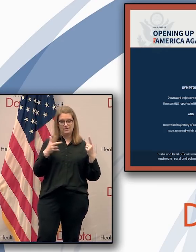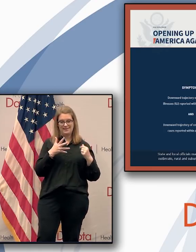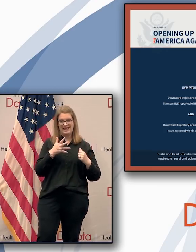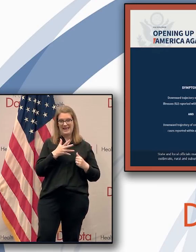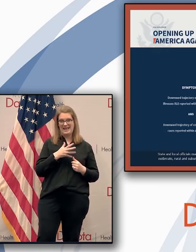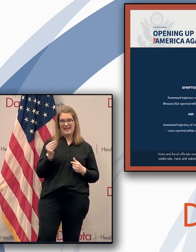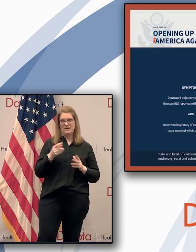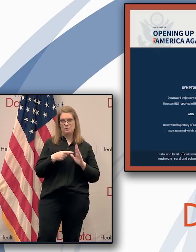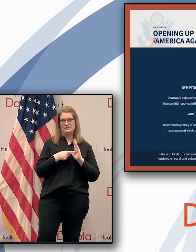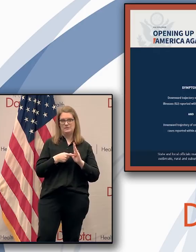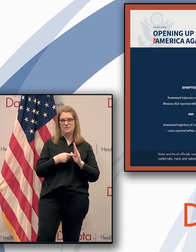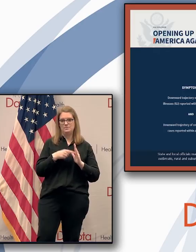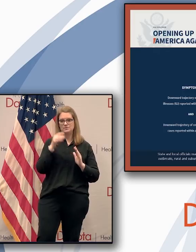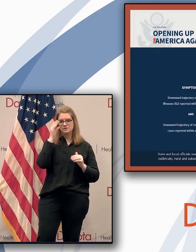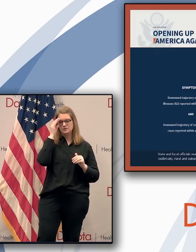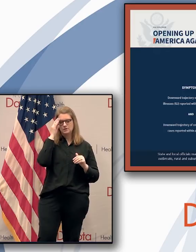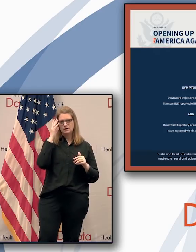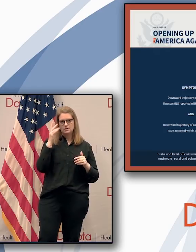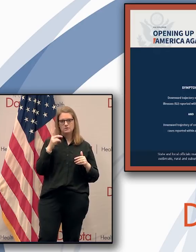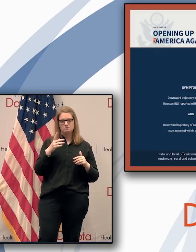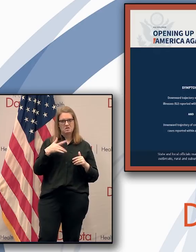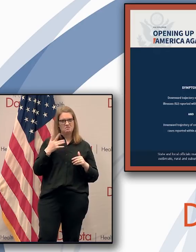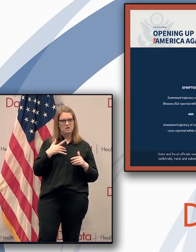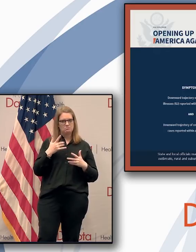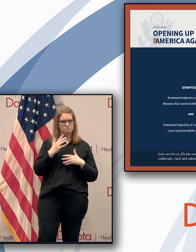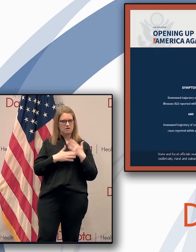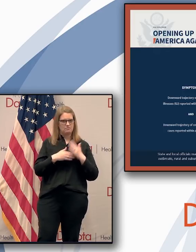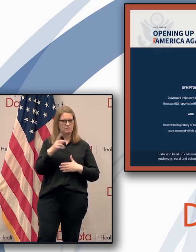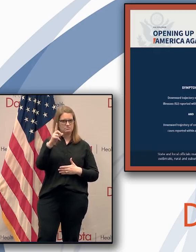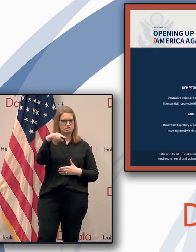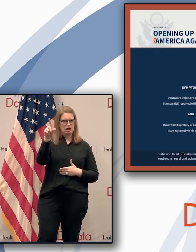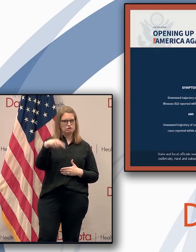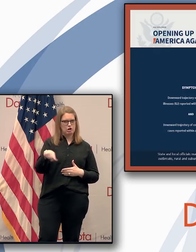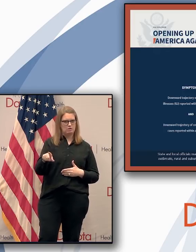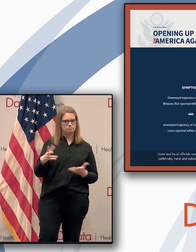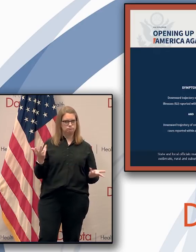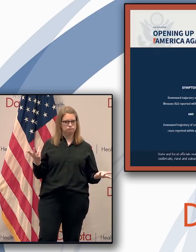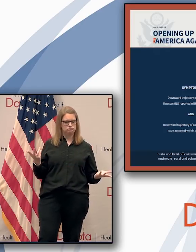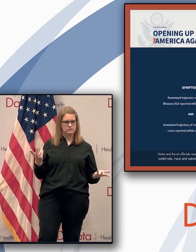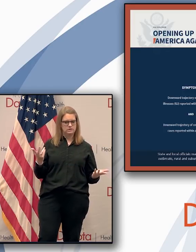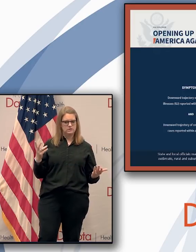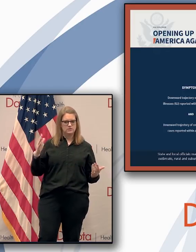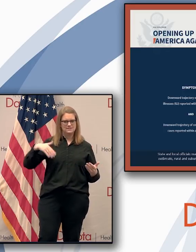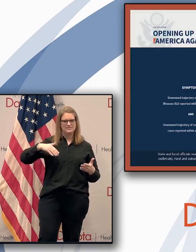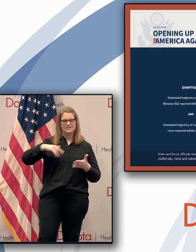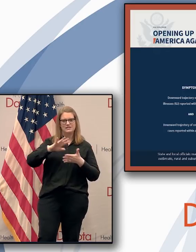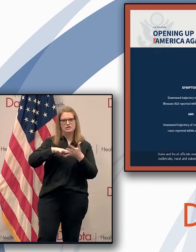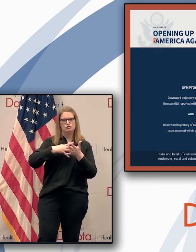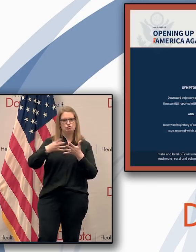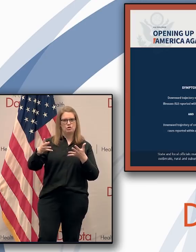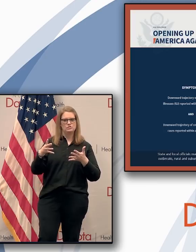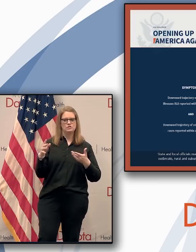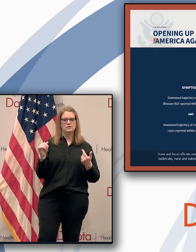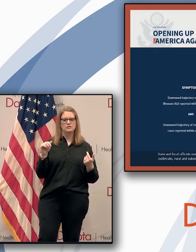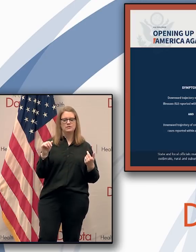symptoms, we are checking these off. We haven't shared the charts here, but the I ll the